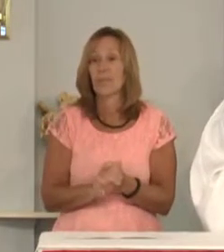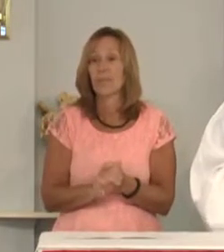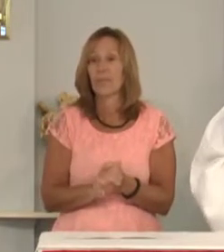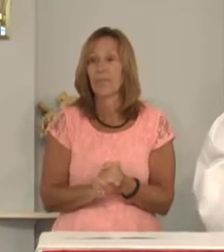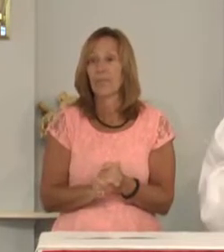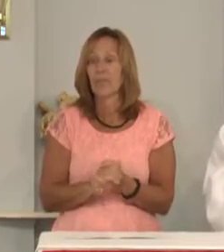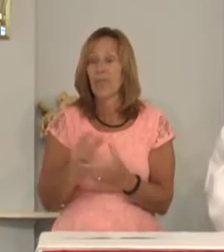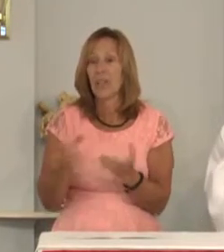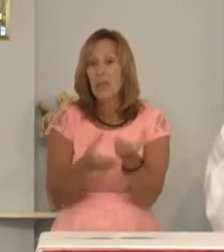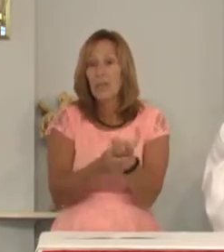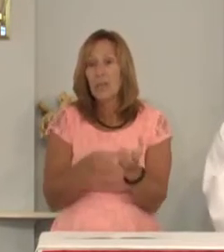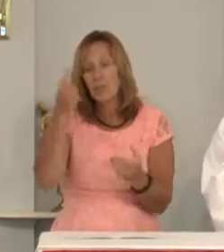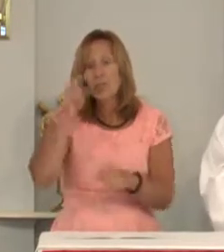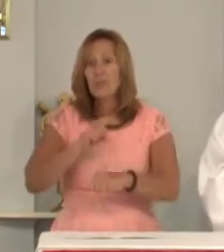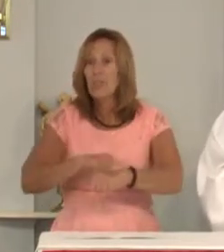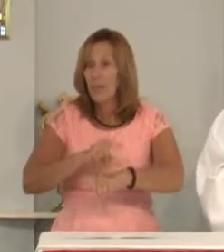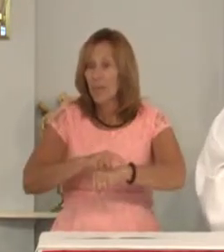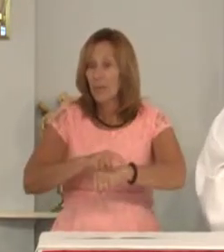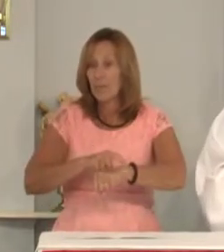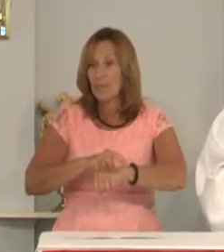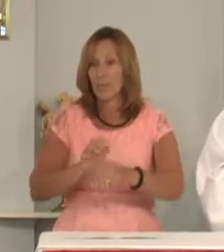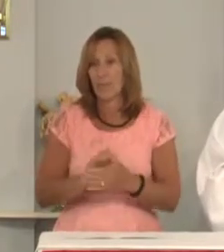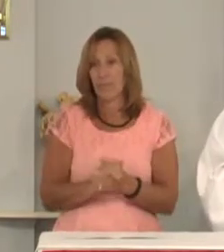He pleads for time.